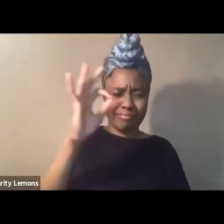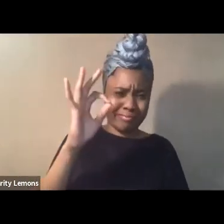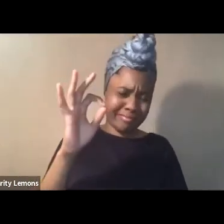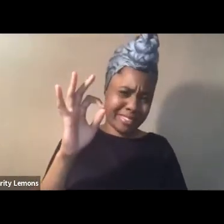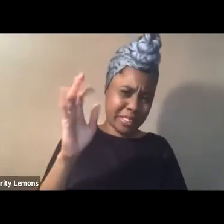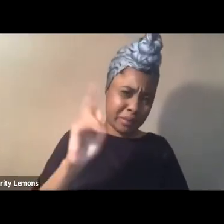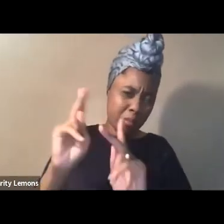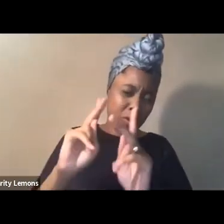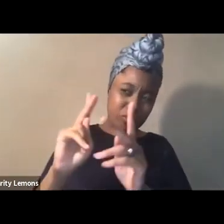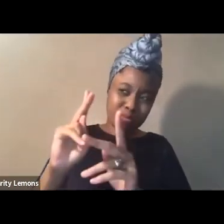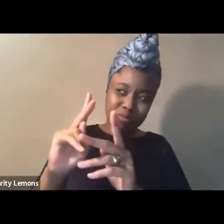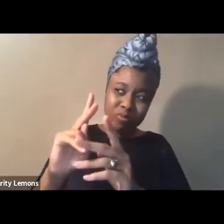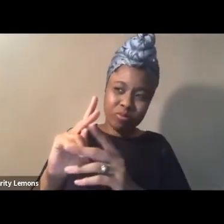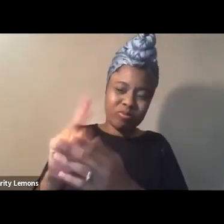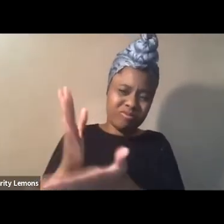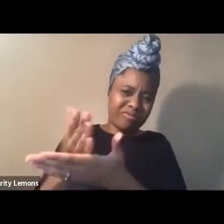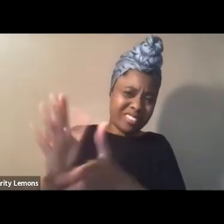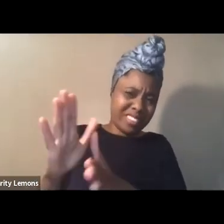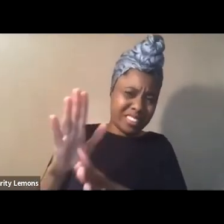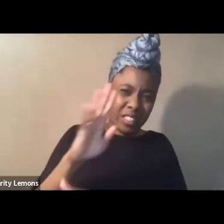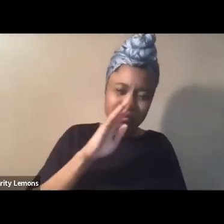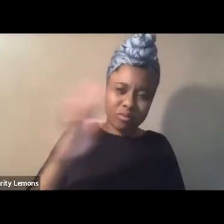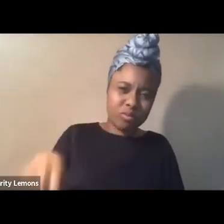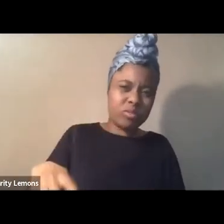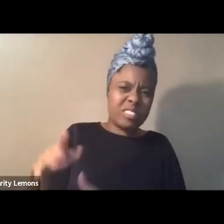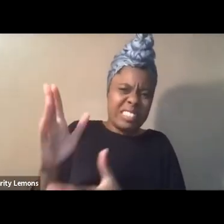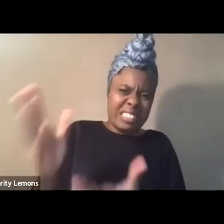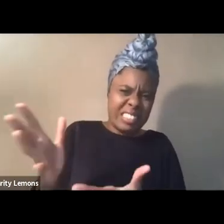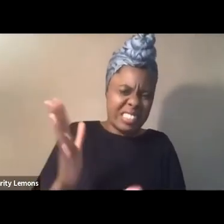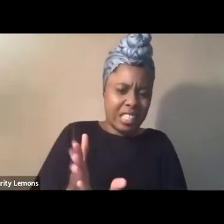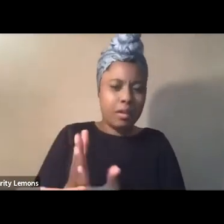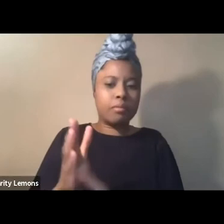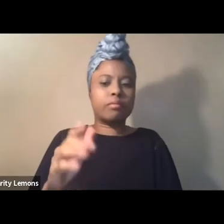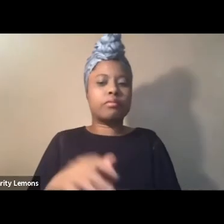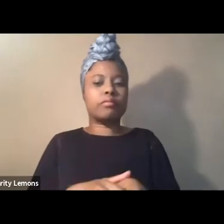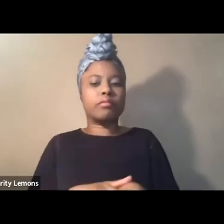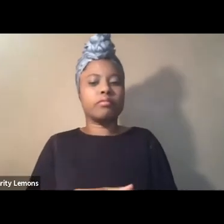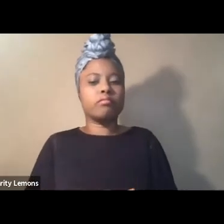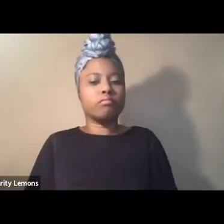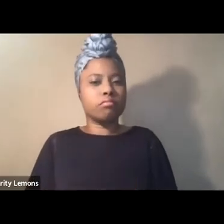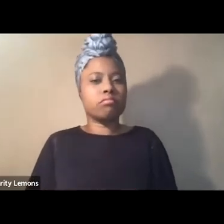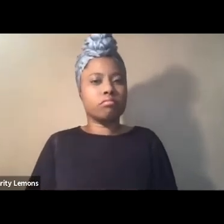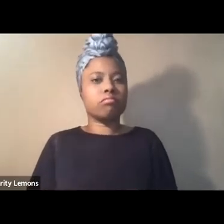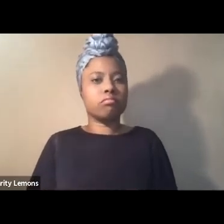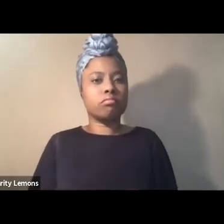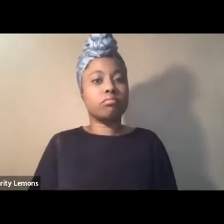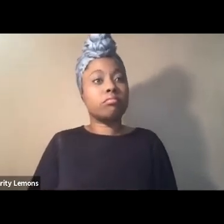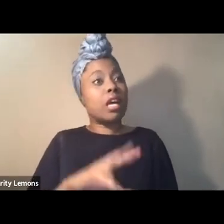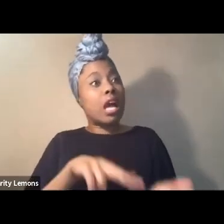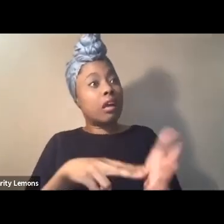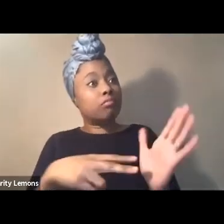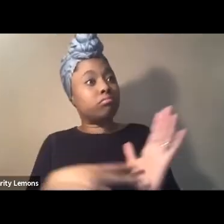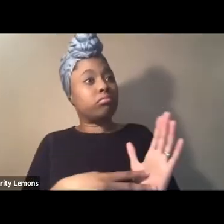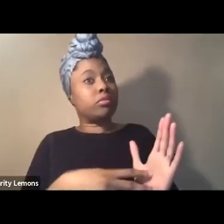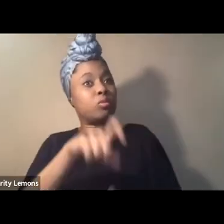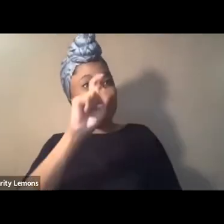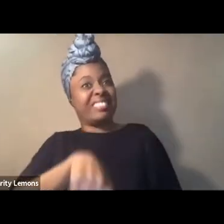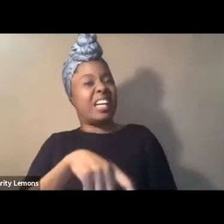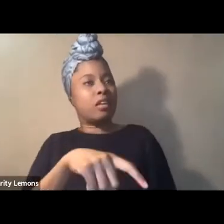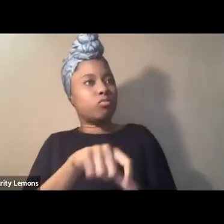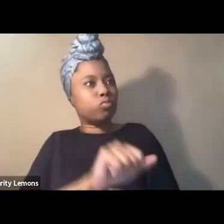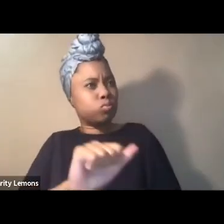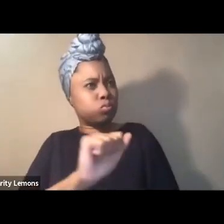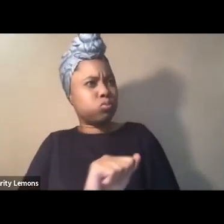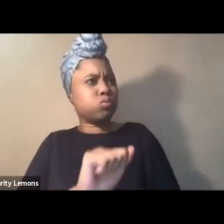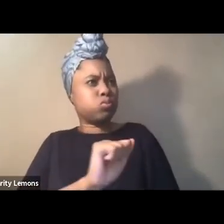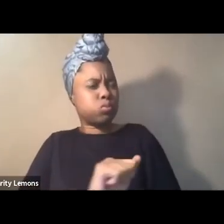the values and modalities of settler colonial global racial racial and gendered capitalism it means we have to put in the work